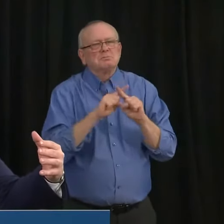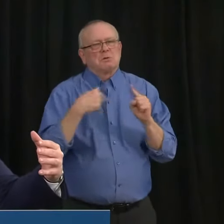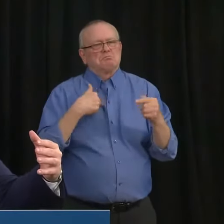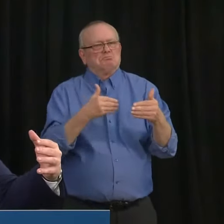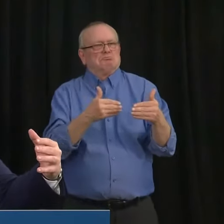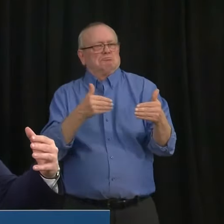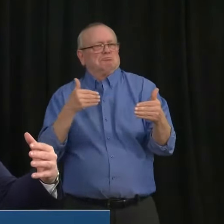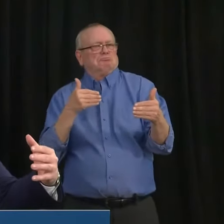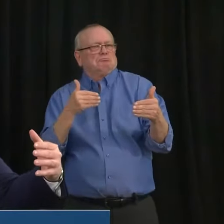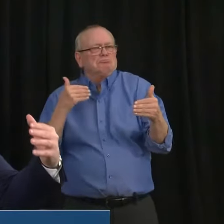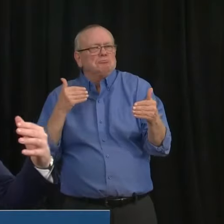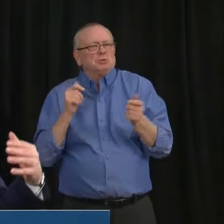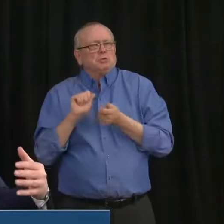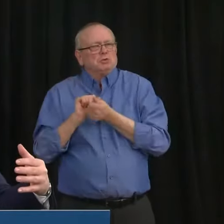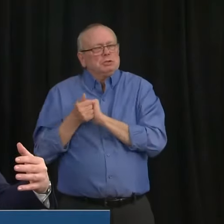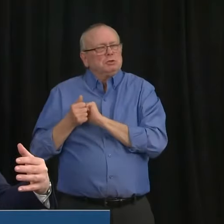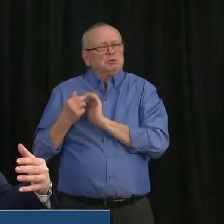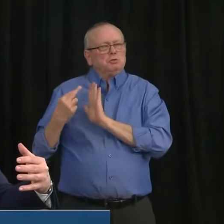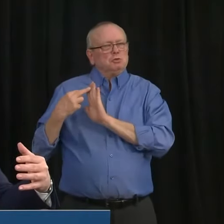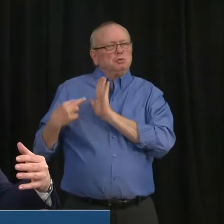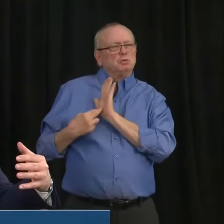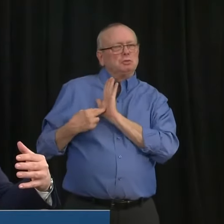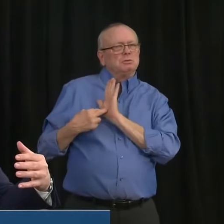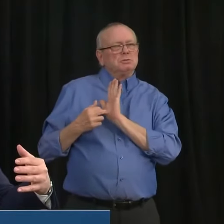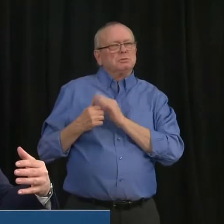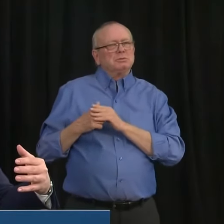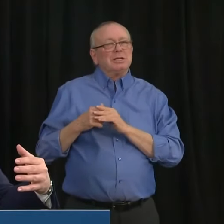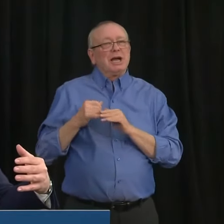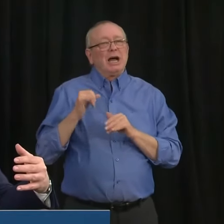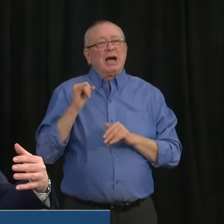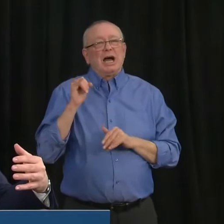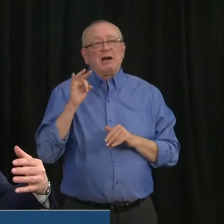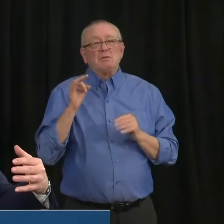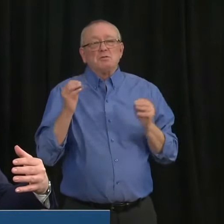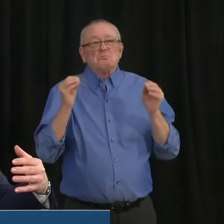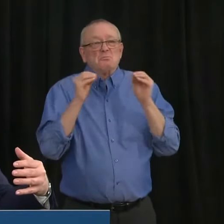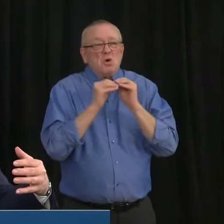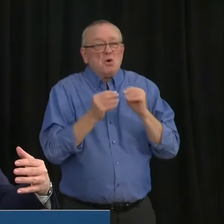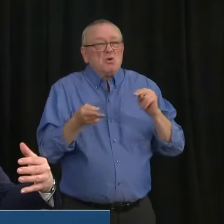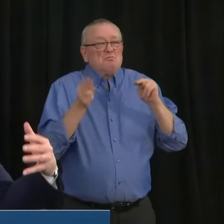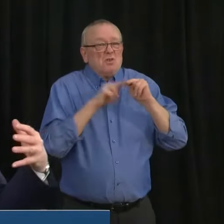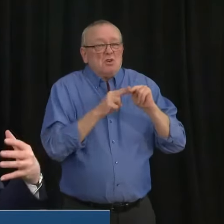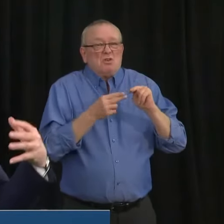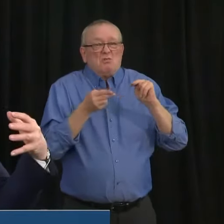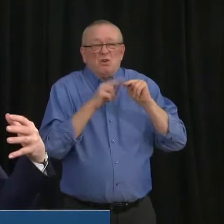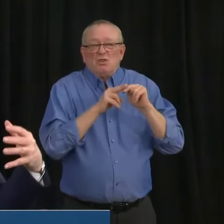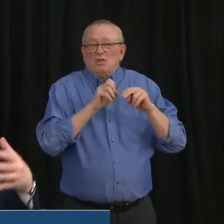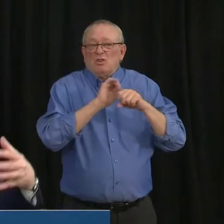capacity means cancelling, uh, surgeries and other non-urgent care.